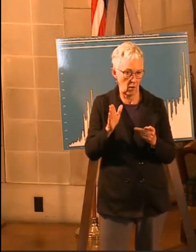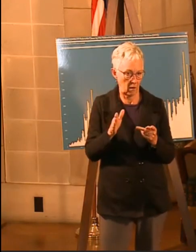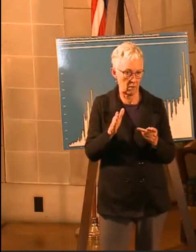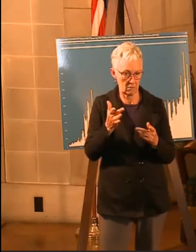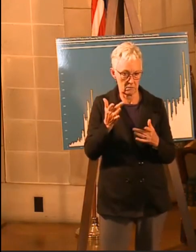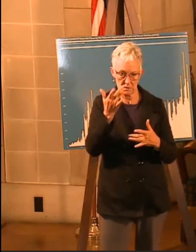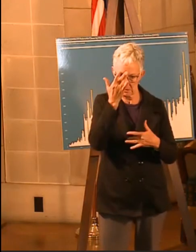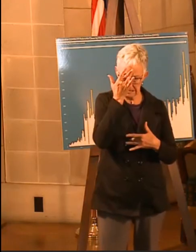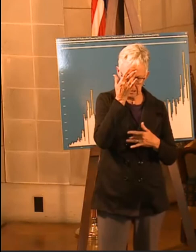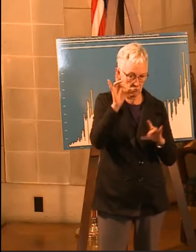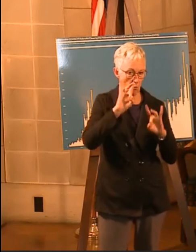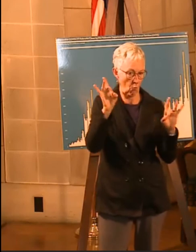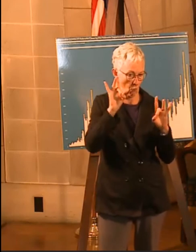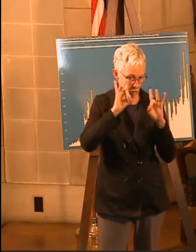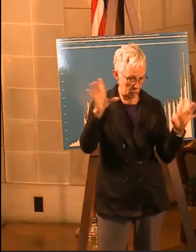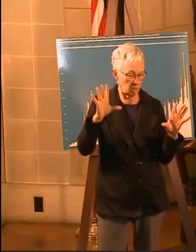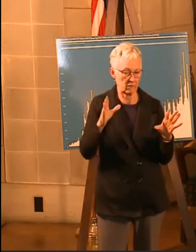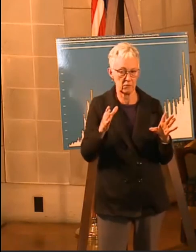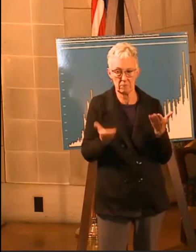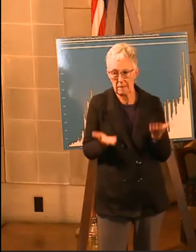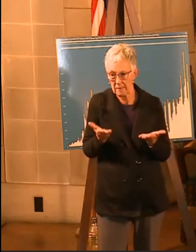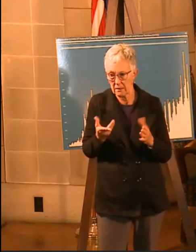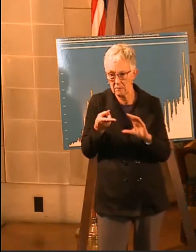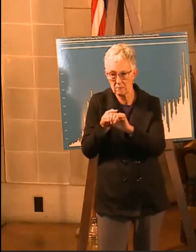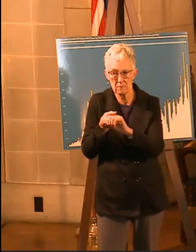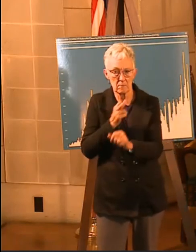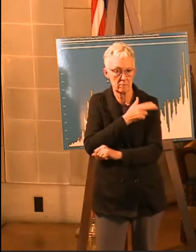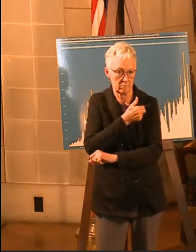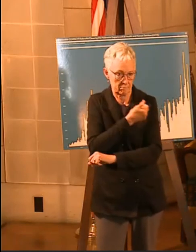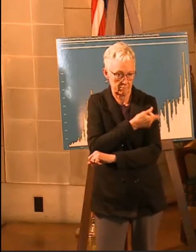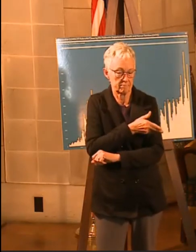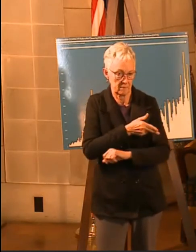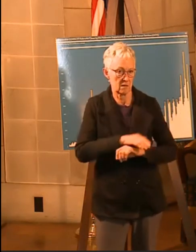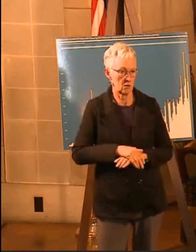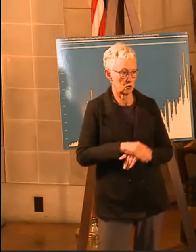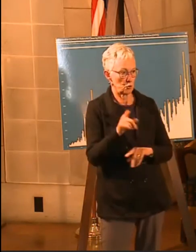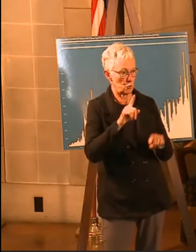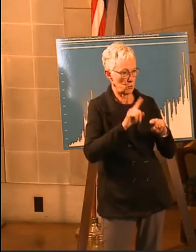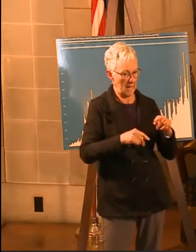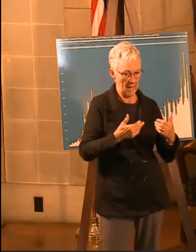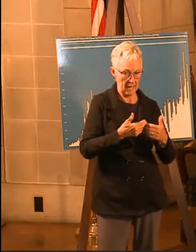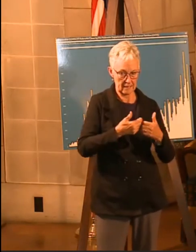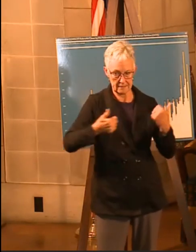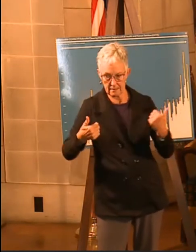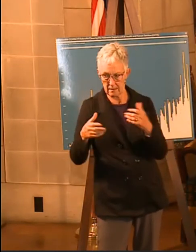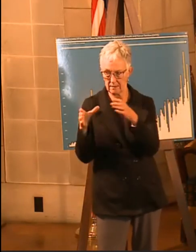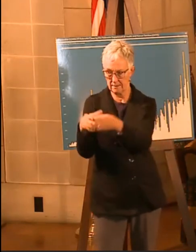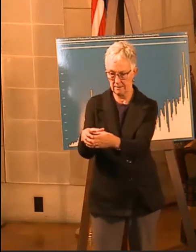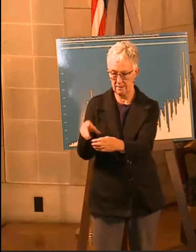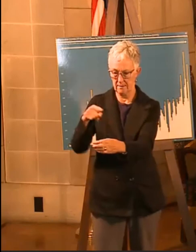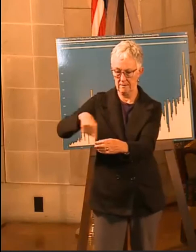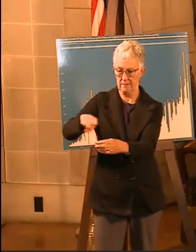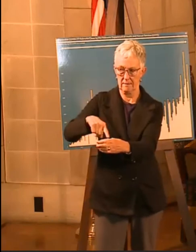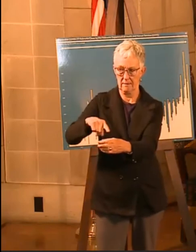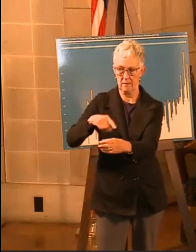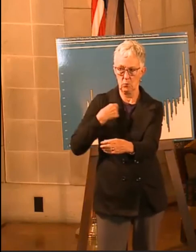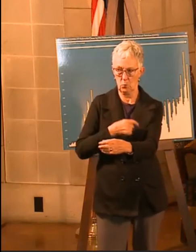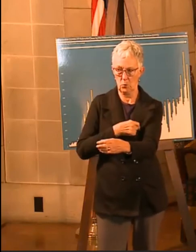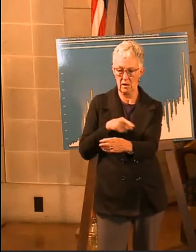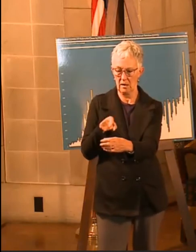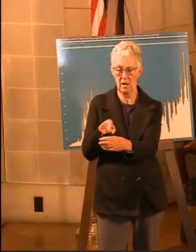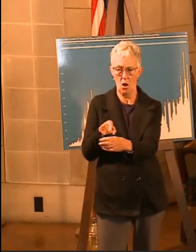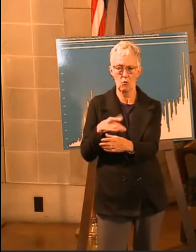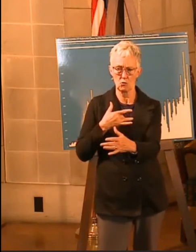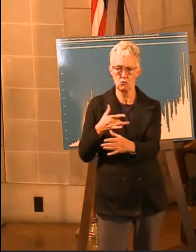protect the long-term care facilities. We can't just say, you just can't isolate those and say, okay, we're going to just worry about that and not worry about the rest of it.